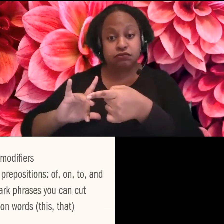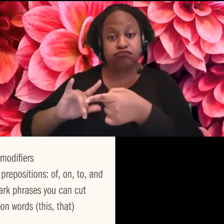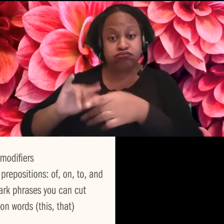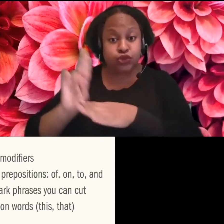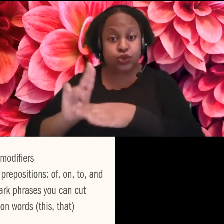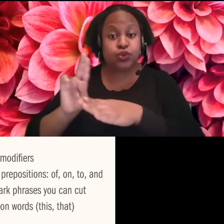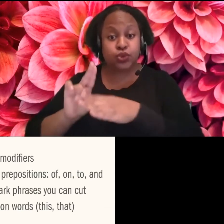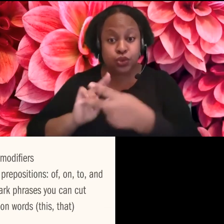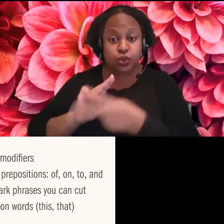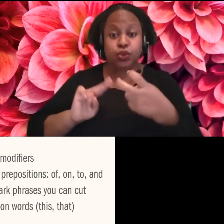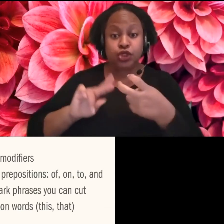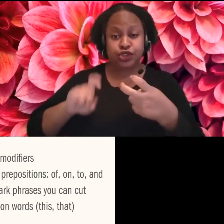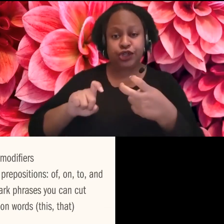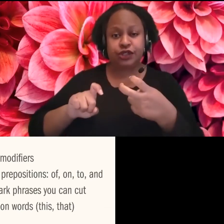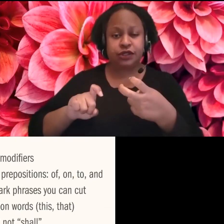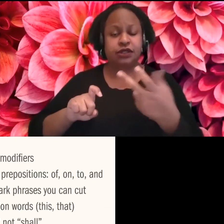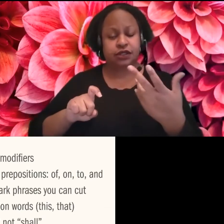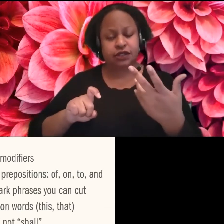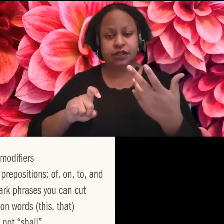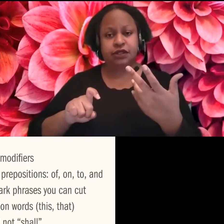too familiar with our own writing.